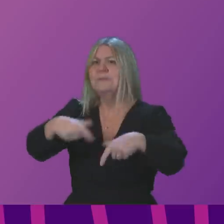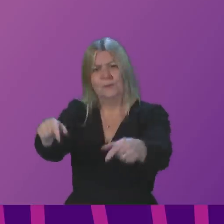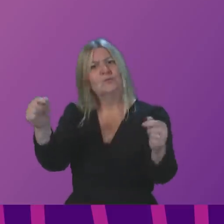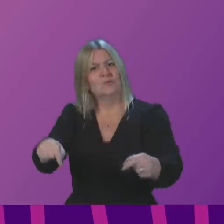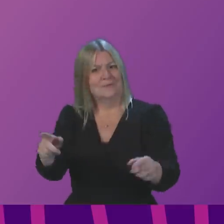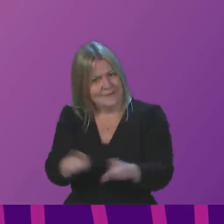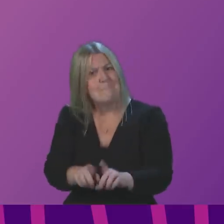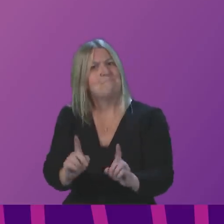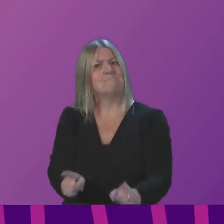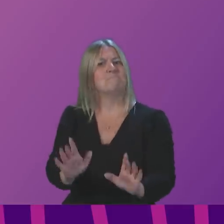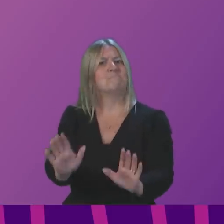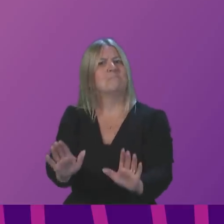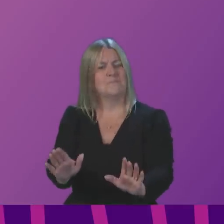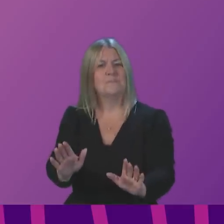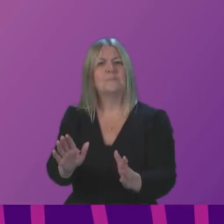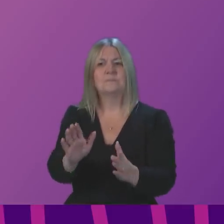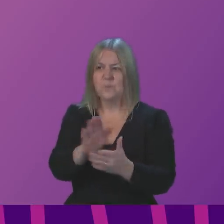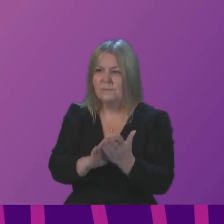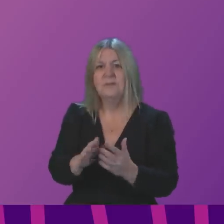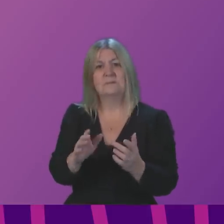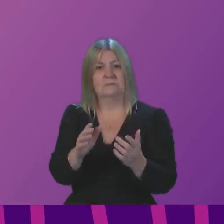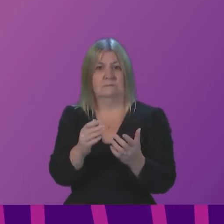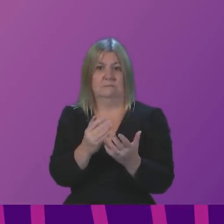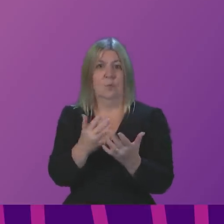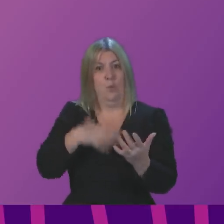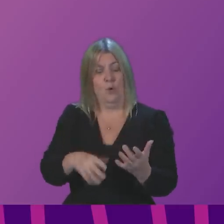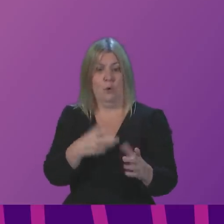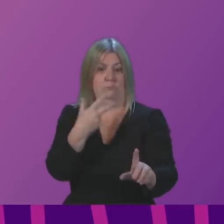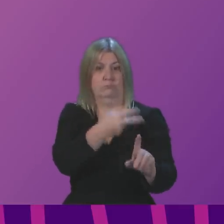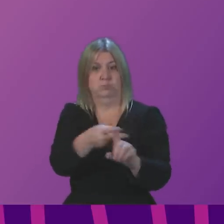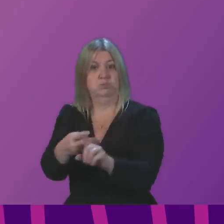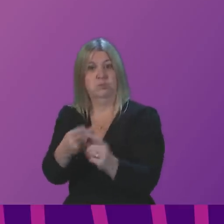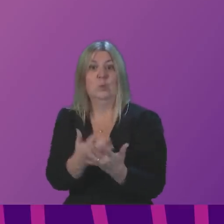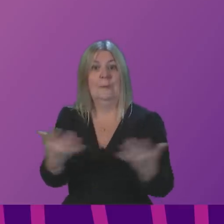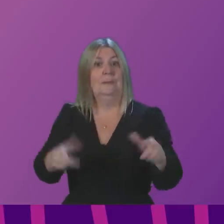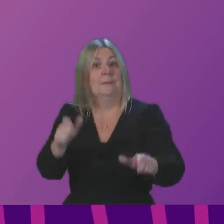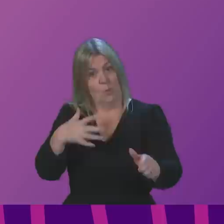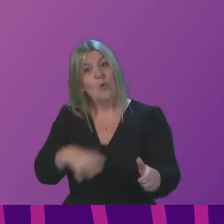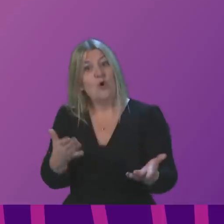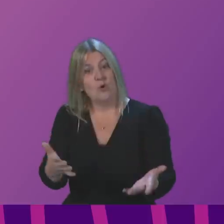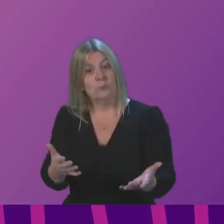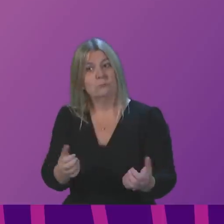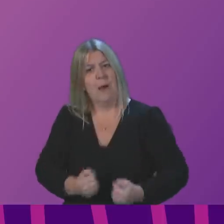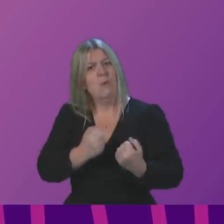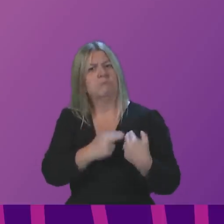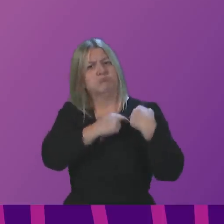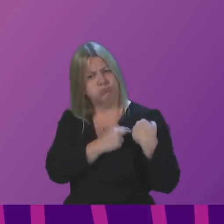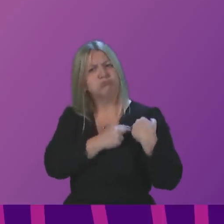so that we get as many people vaccinated with boosters as far and as fast as we can. And that's an obligation and a duty that